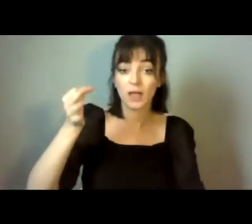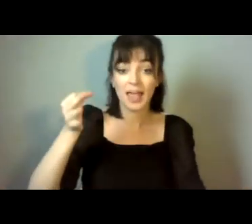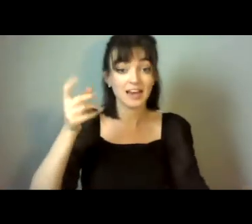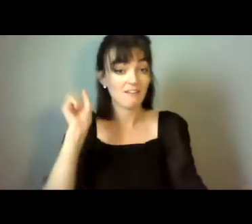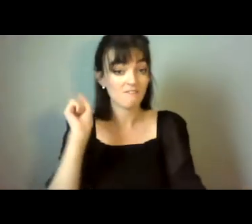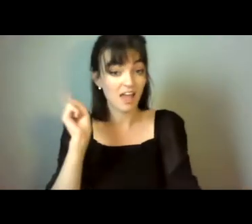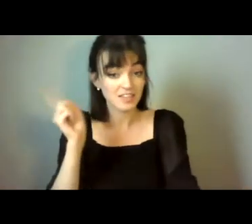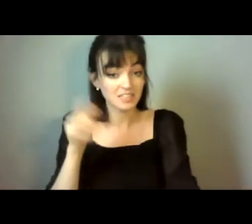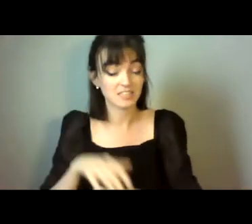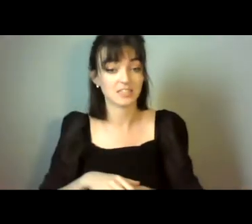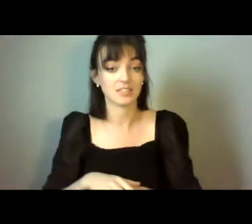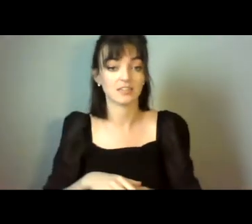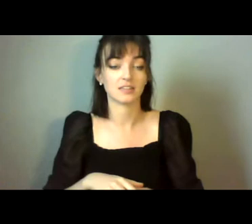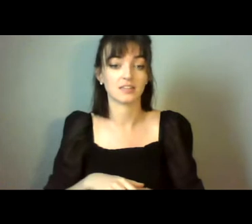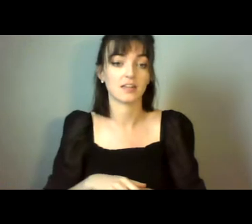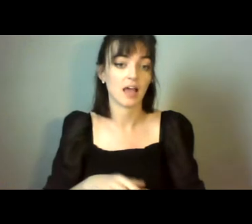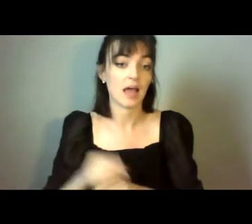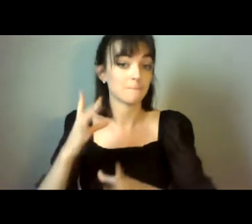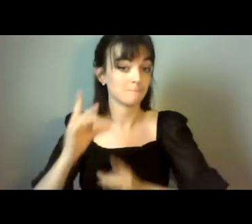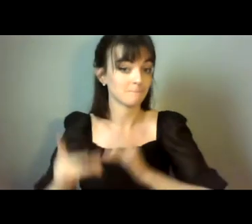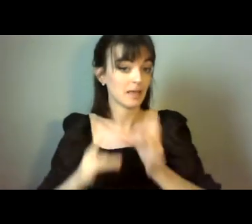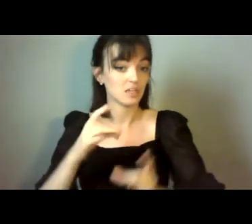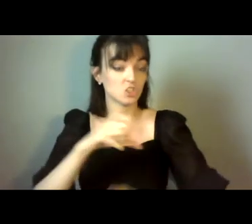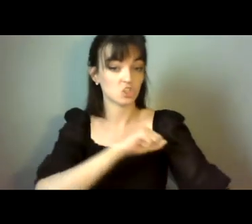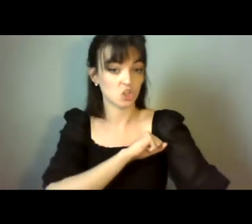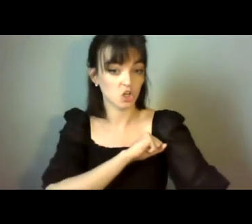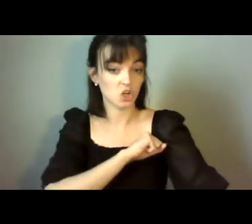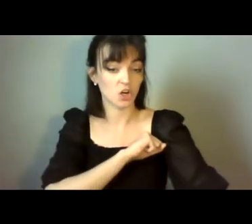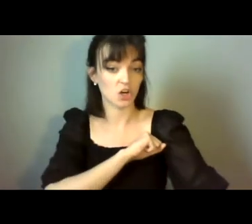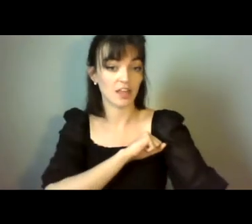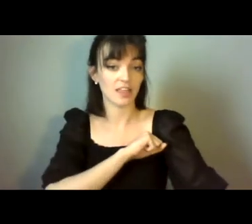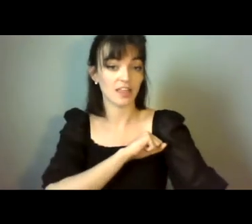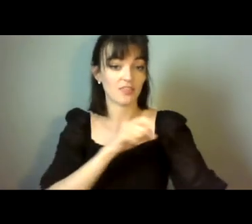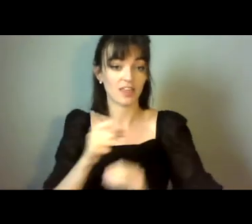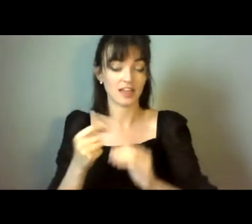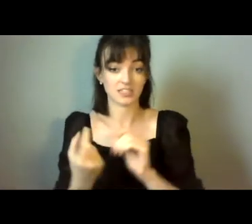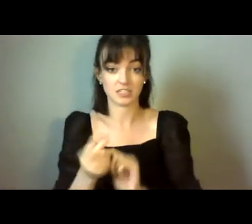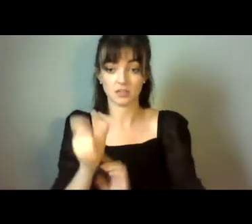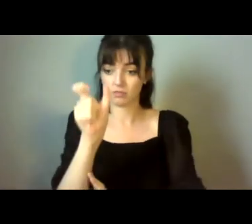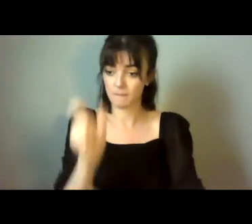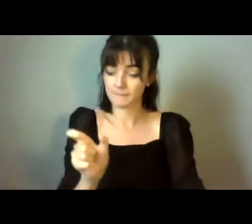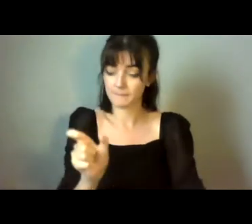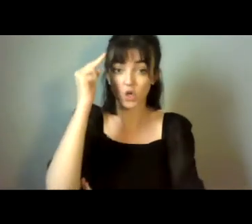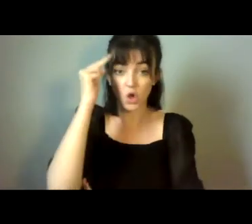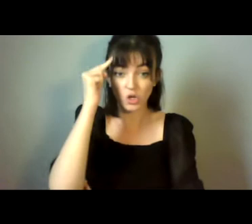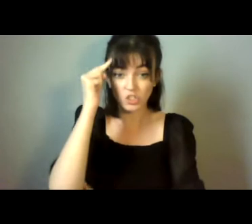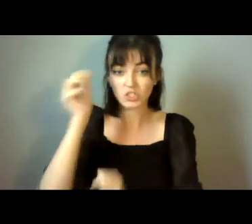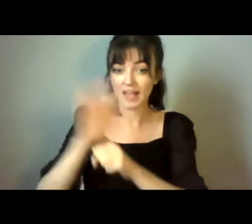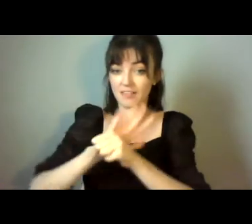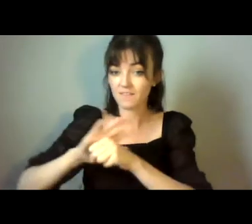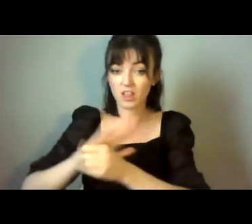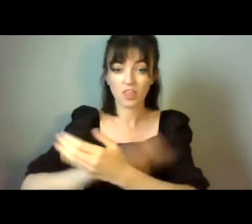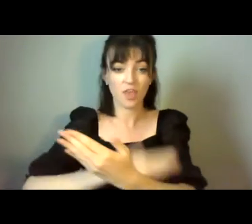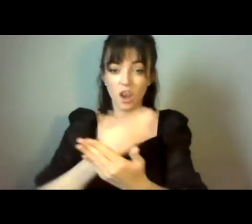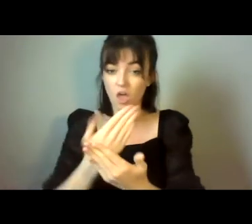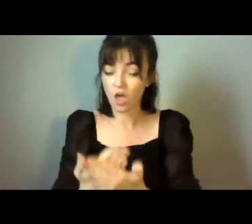and make sure that individual understands the law and